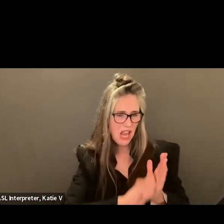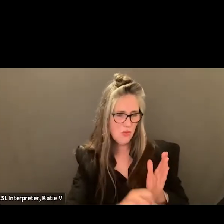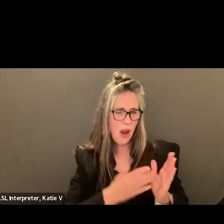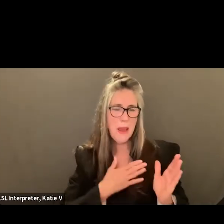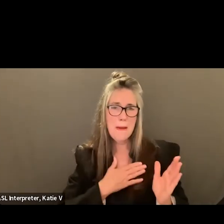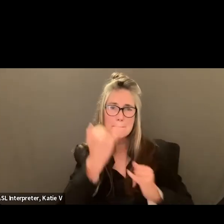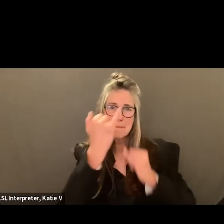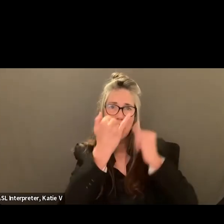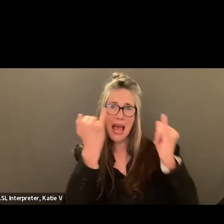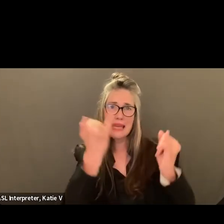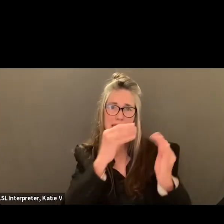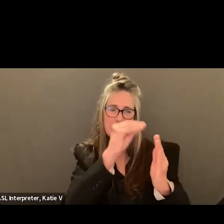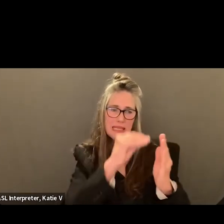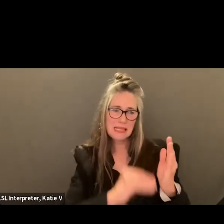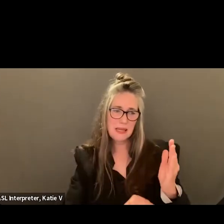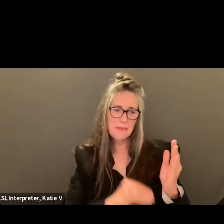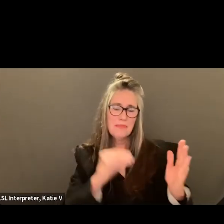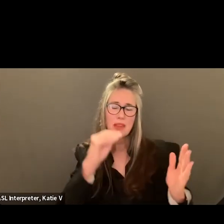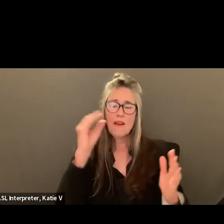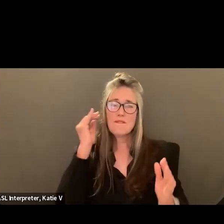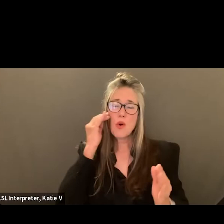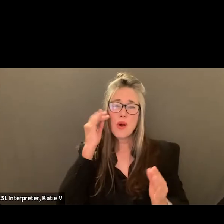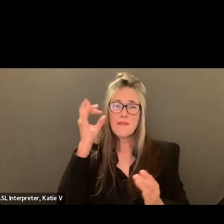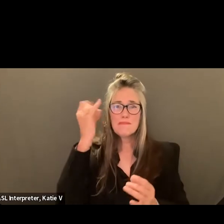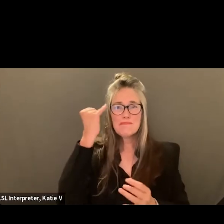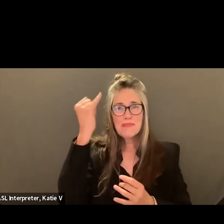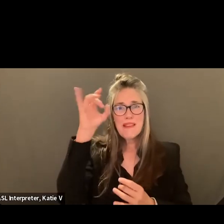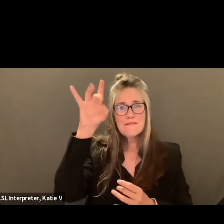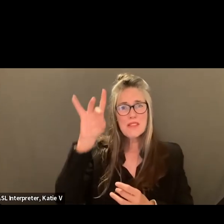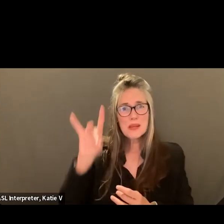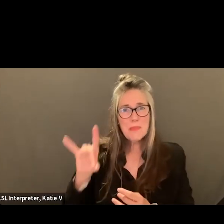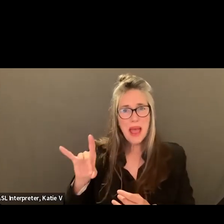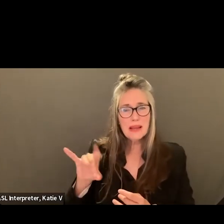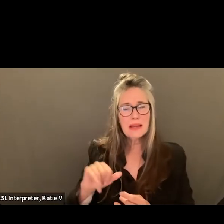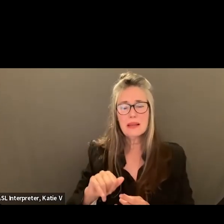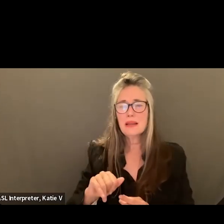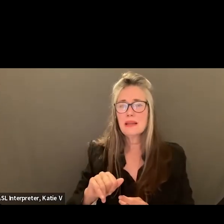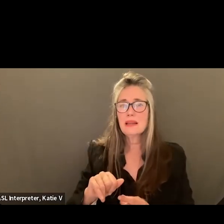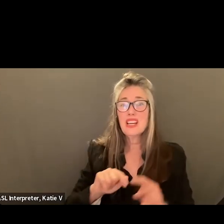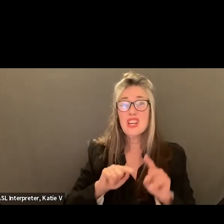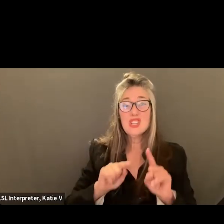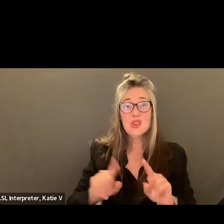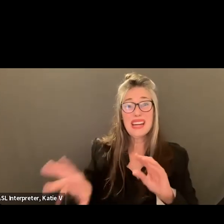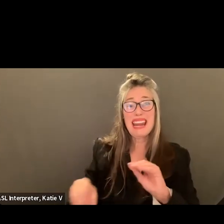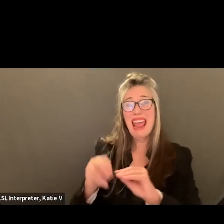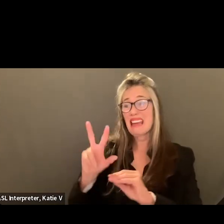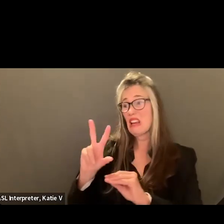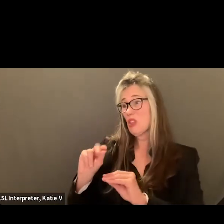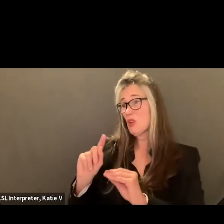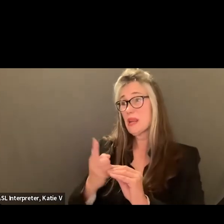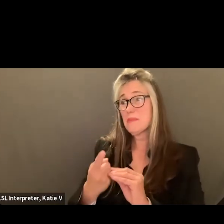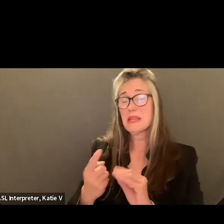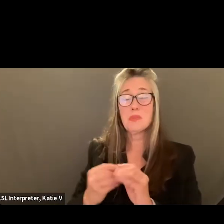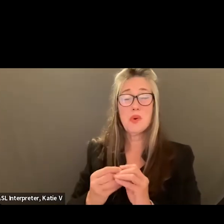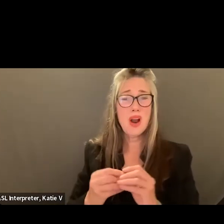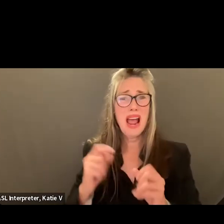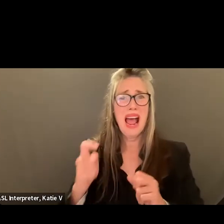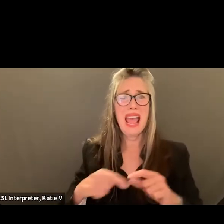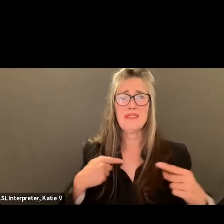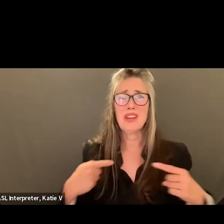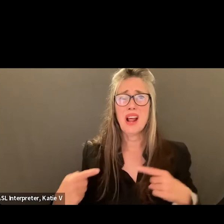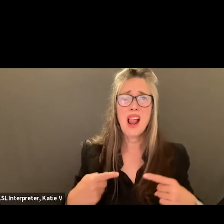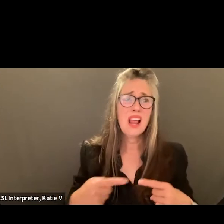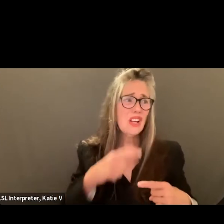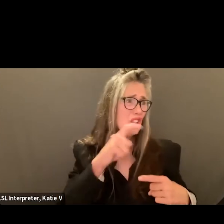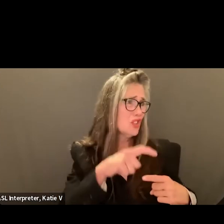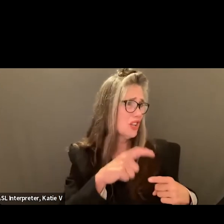That extra 30 minutes means that I have to make increasingly difficult decisions. Should I grade those assessments or